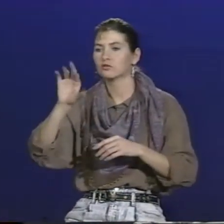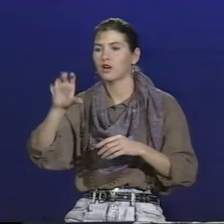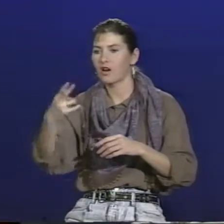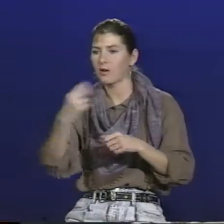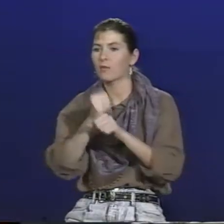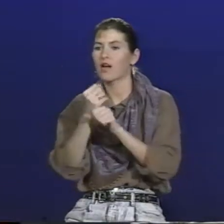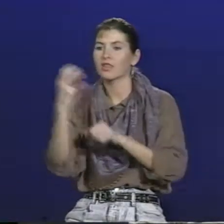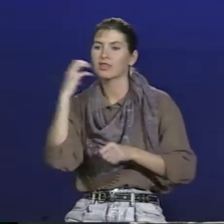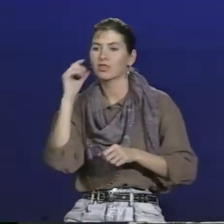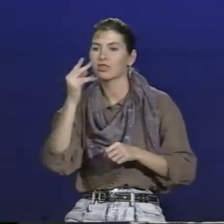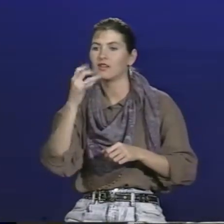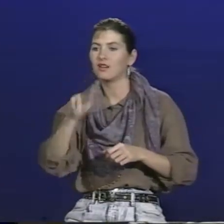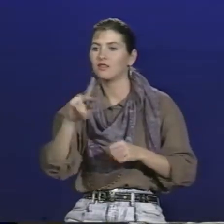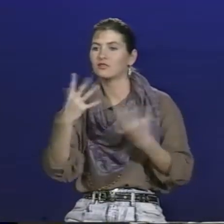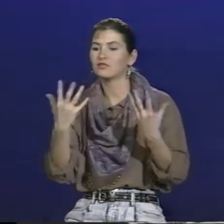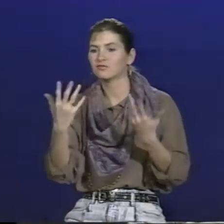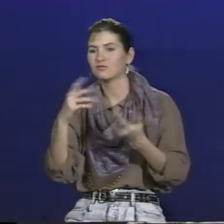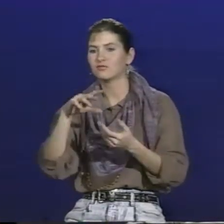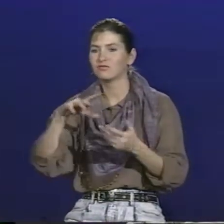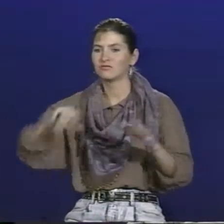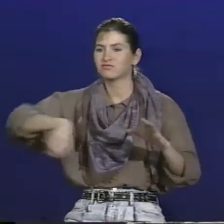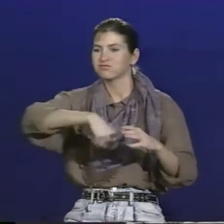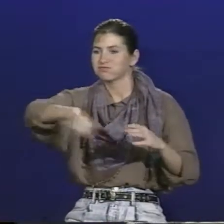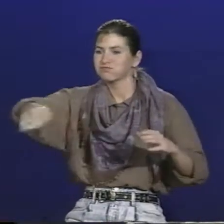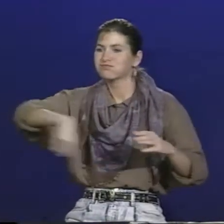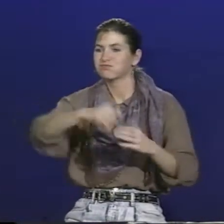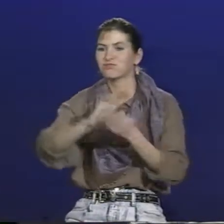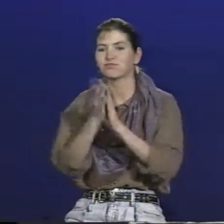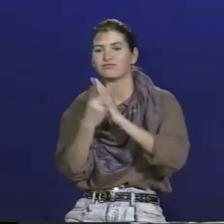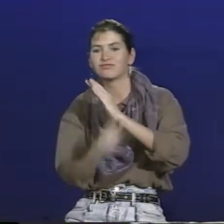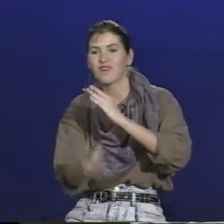And then you can add the cornstarch. That will thicken up the sauce.